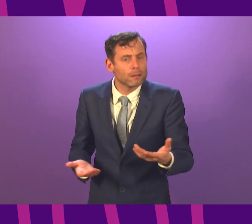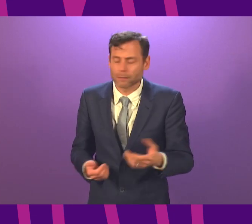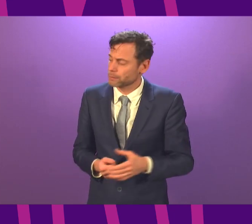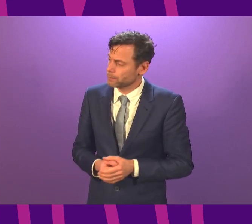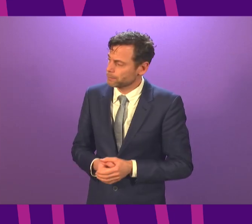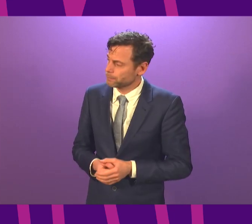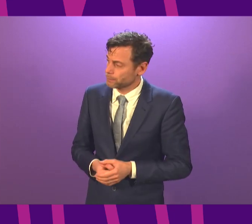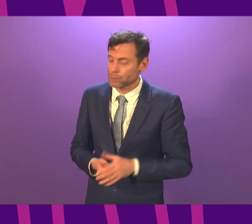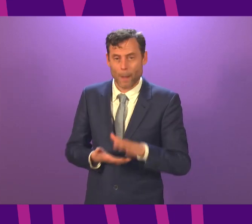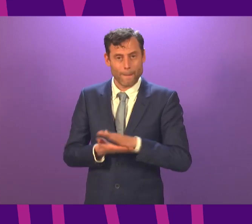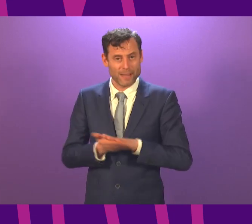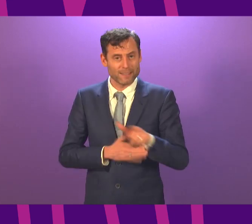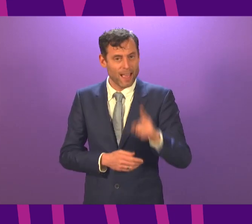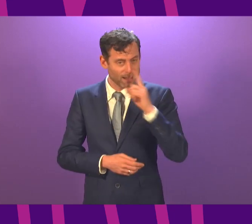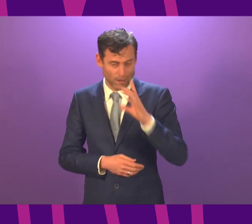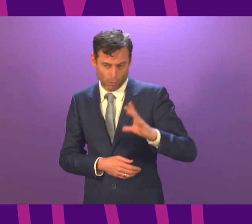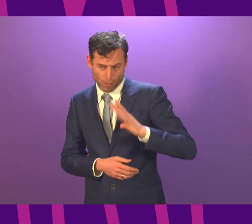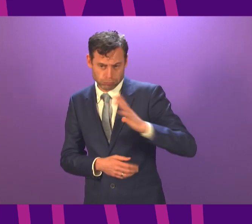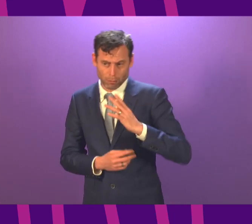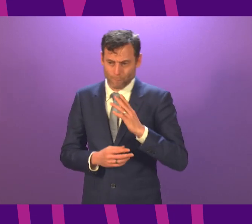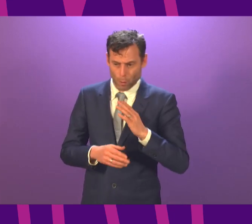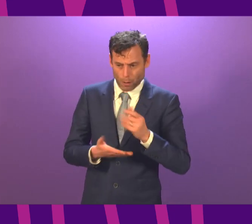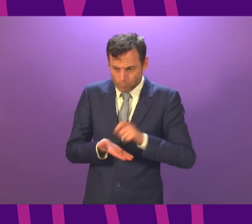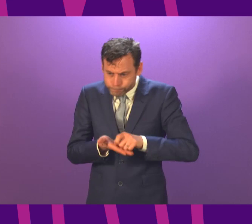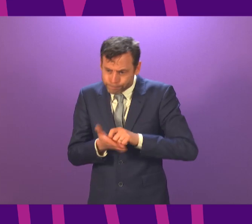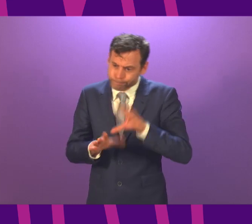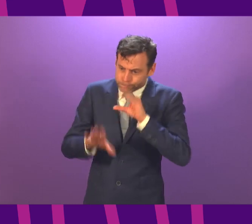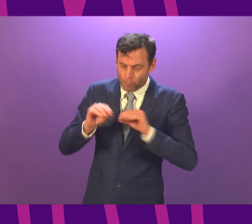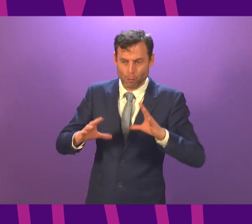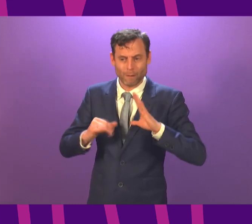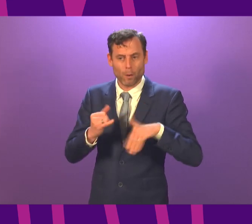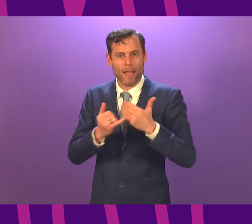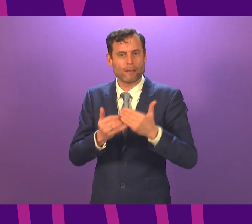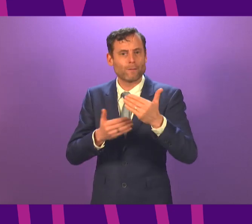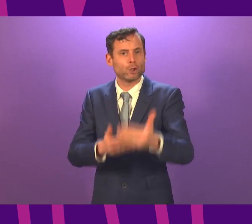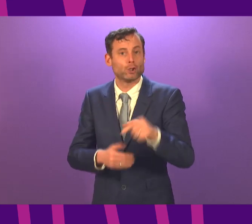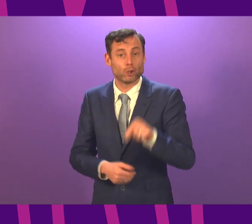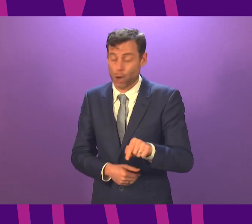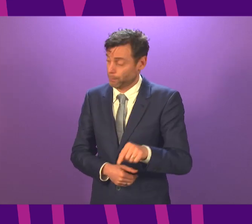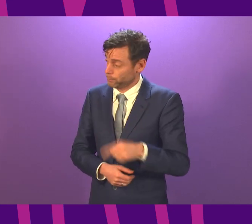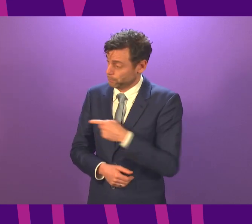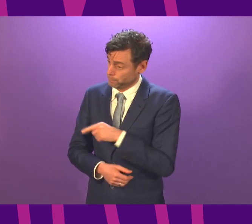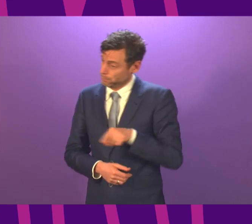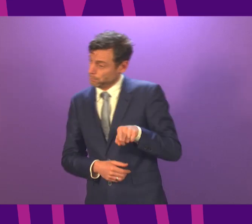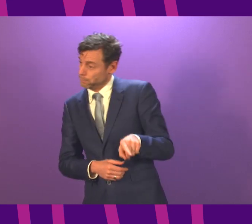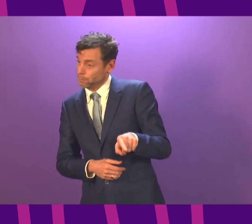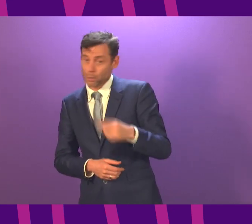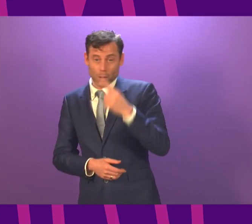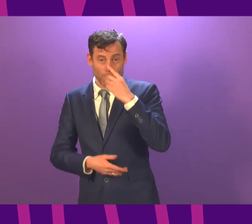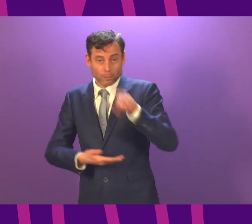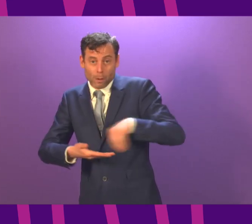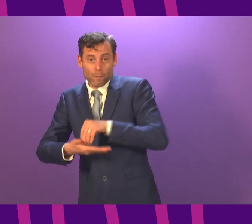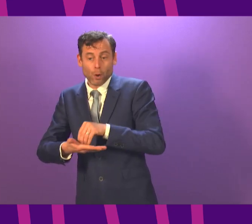assessment work that they'll need to do for the end of term. Will she also consider including those in the JCVI's recommendations?